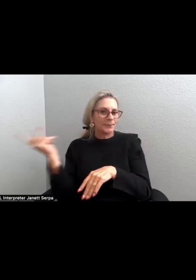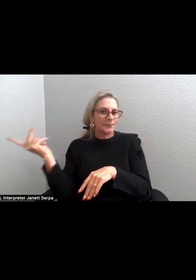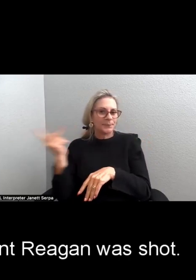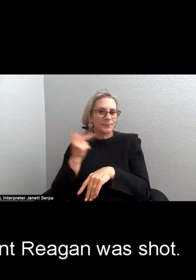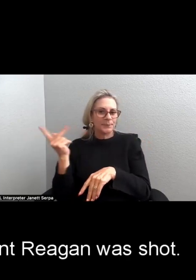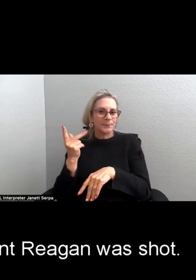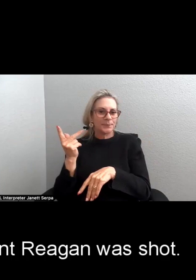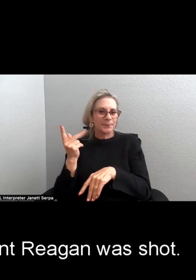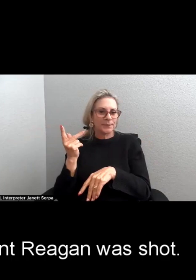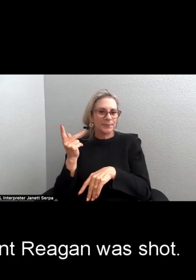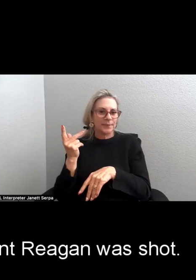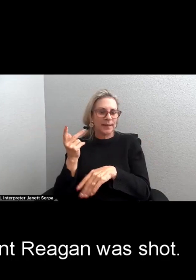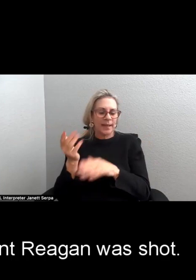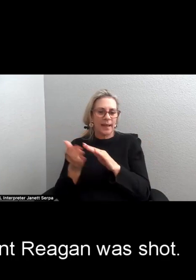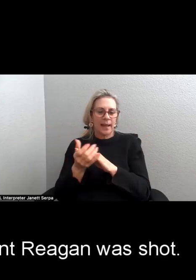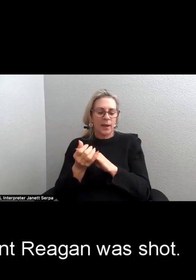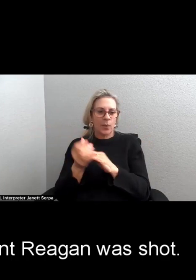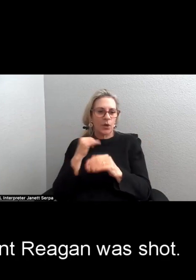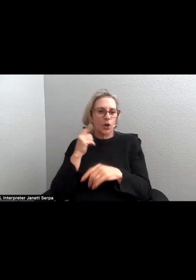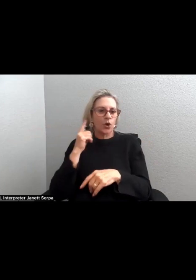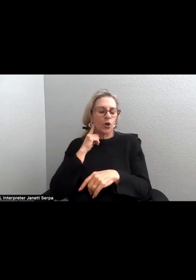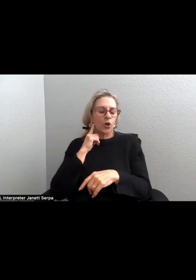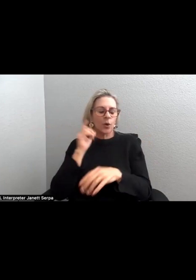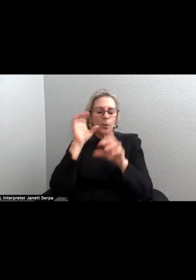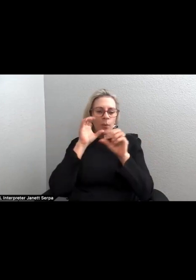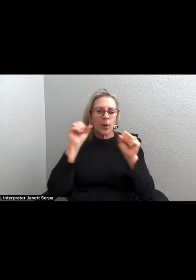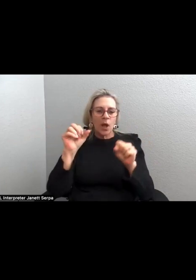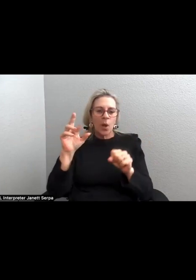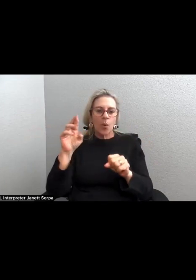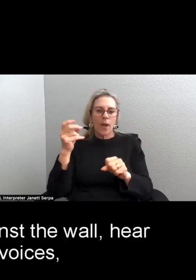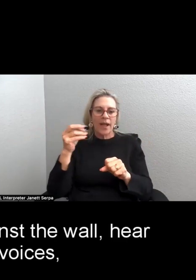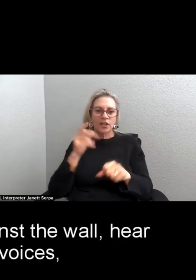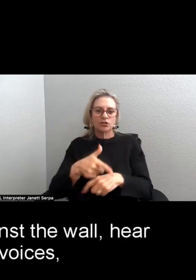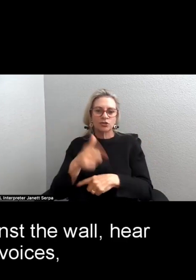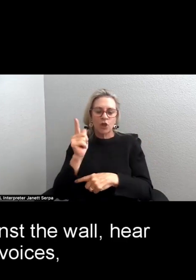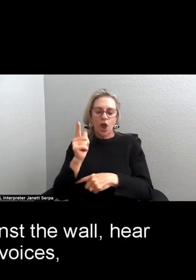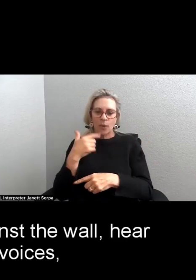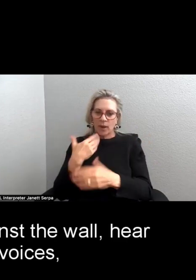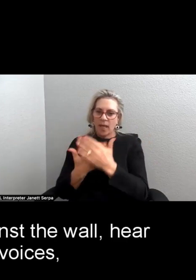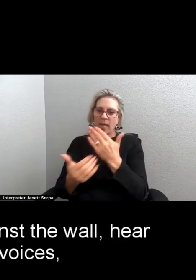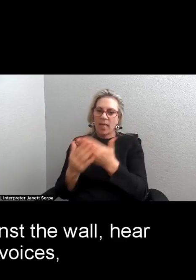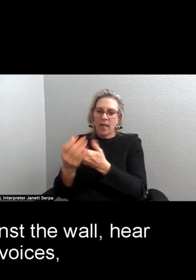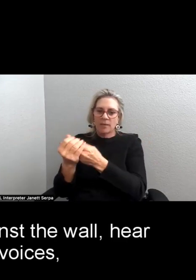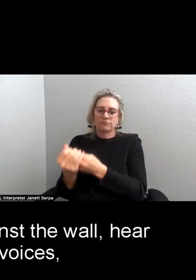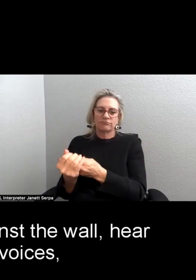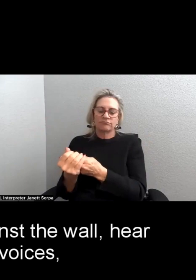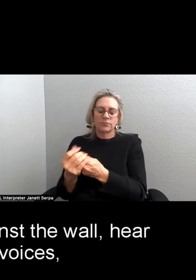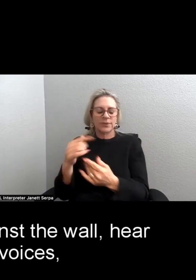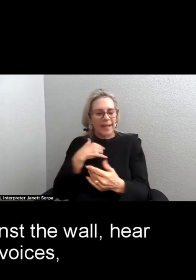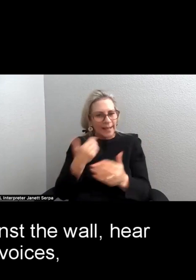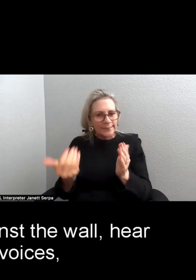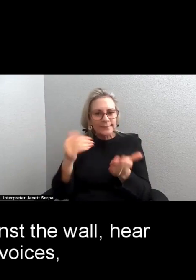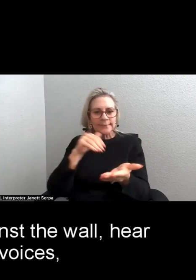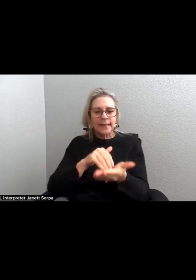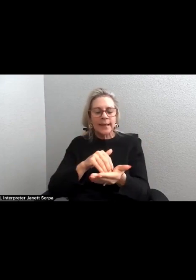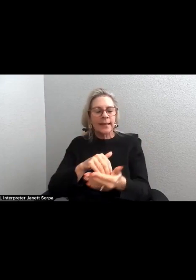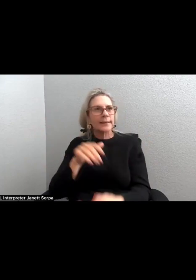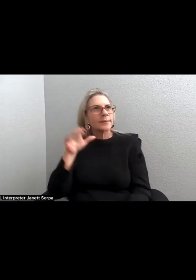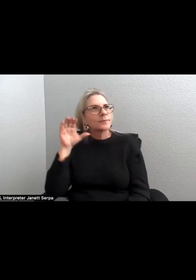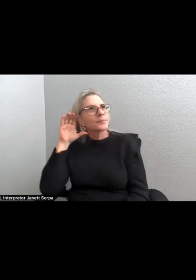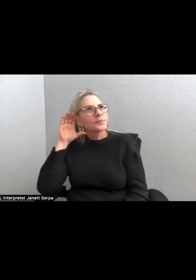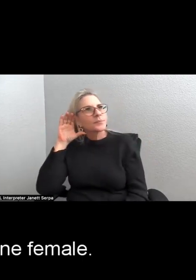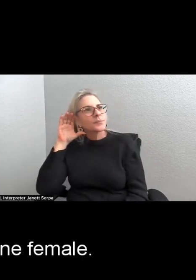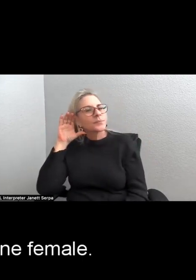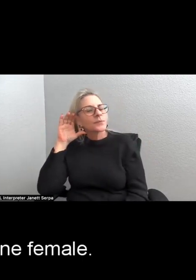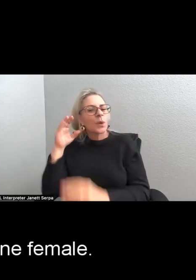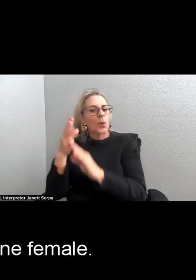once when we heard President Reagan was shot. I place an ear against the wall, hear muffled voices,